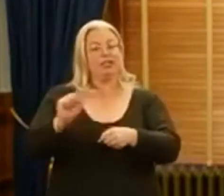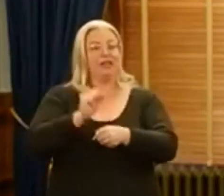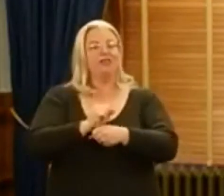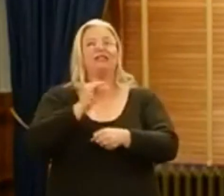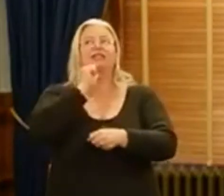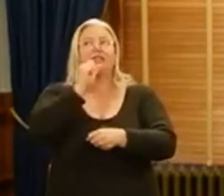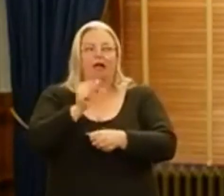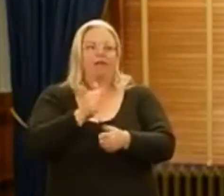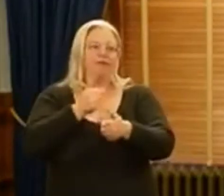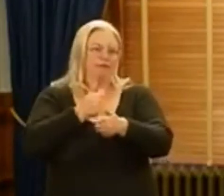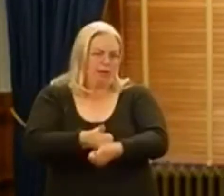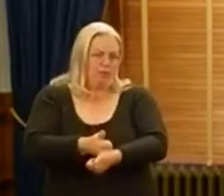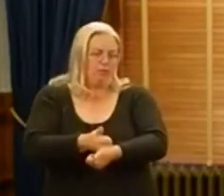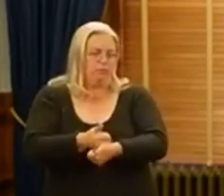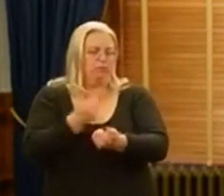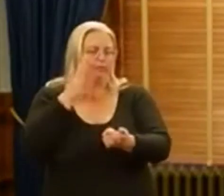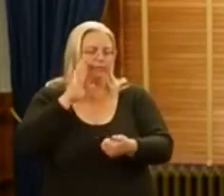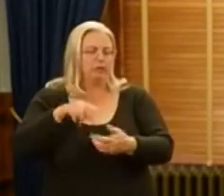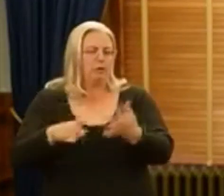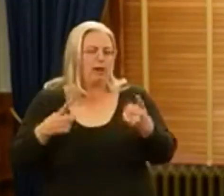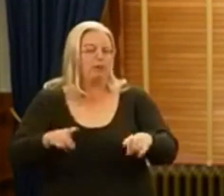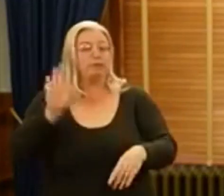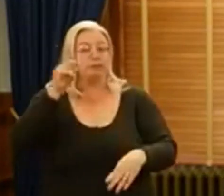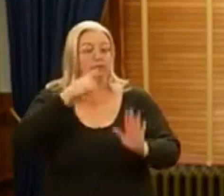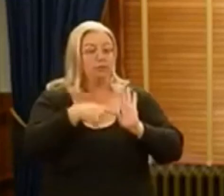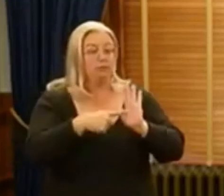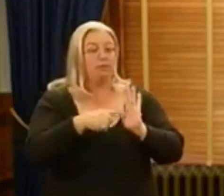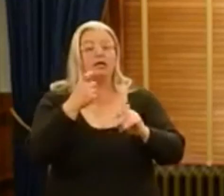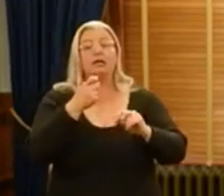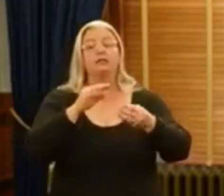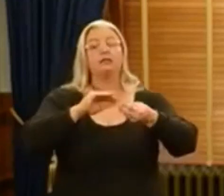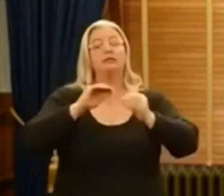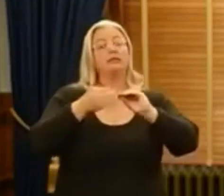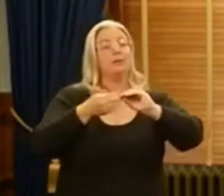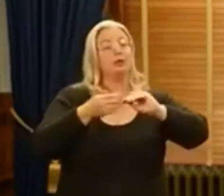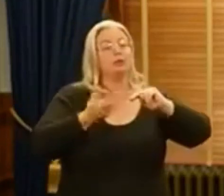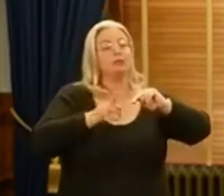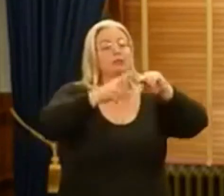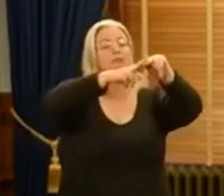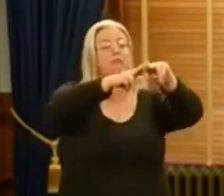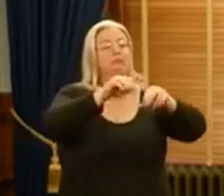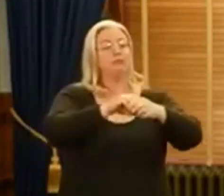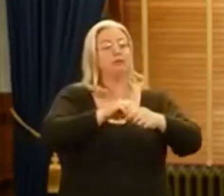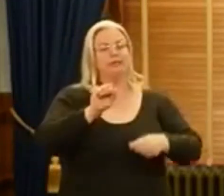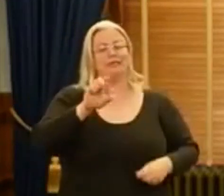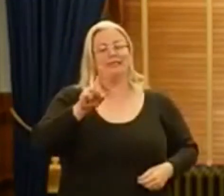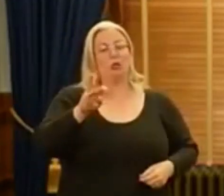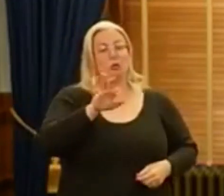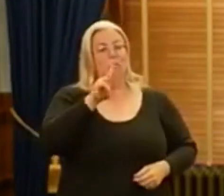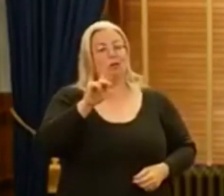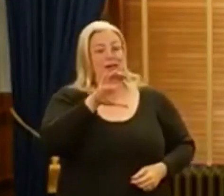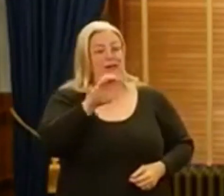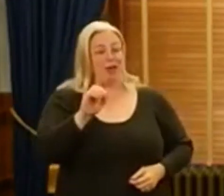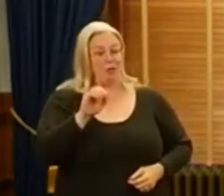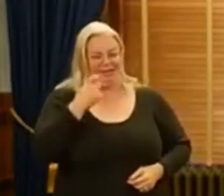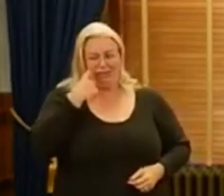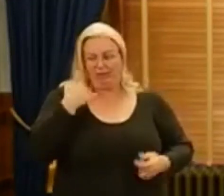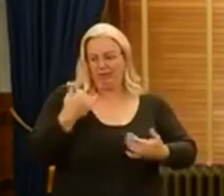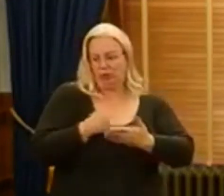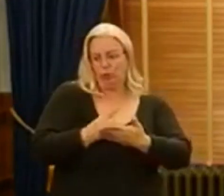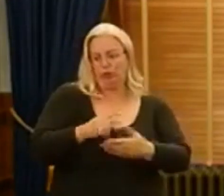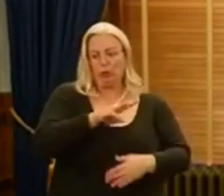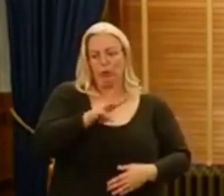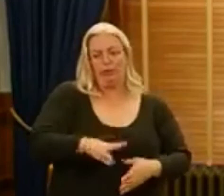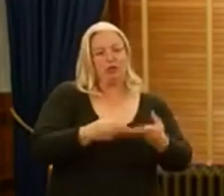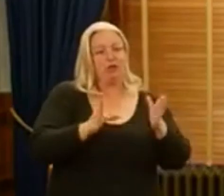appropriately followed. For example, due to increasing case numbers and hospitalizations in Sedgwick County, this week Wichita